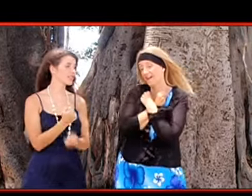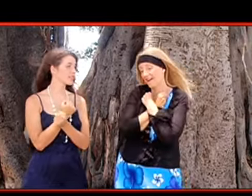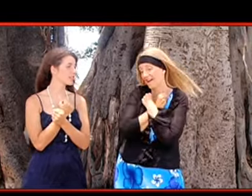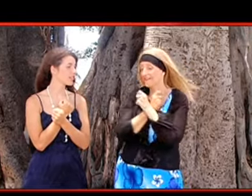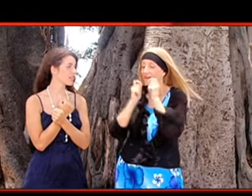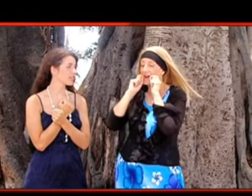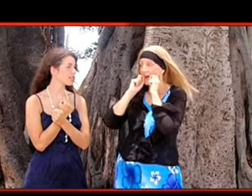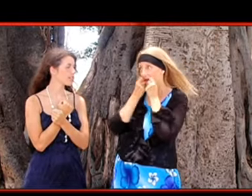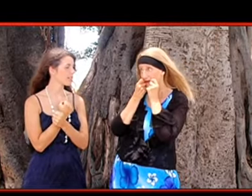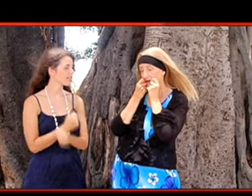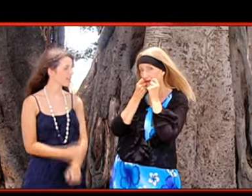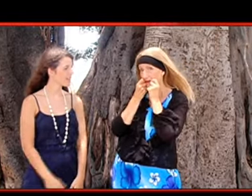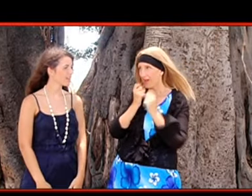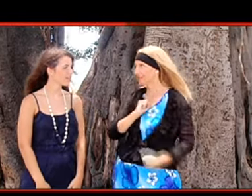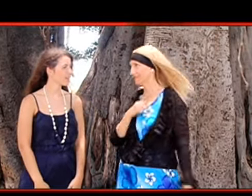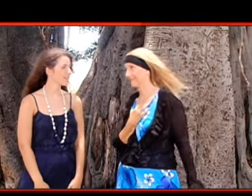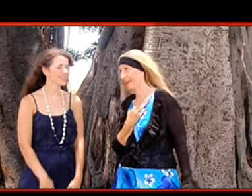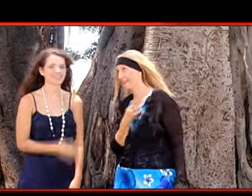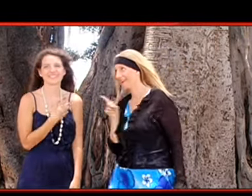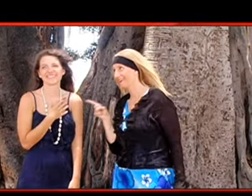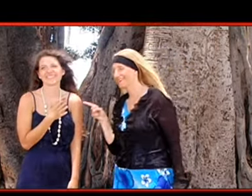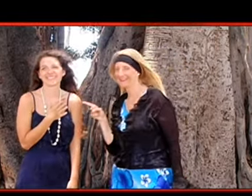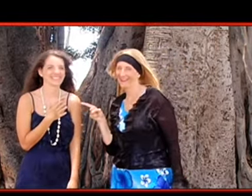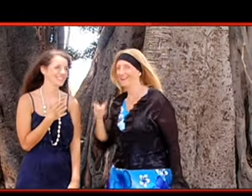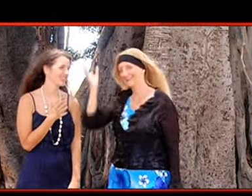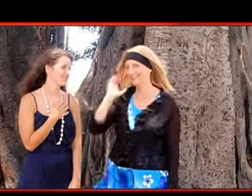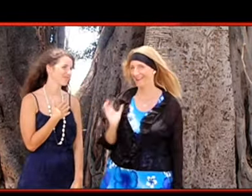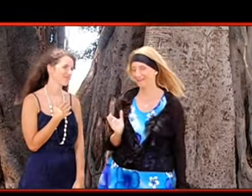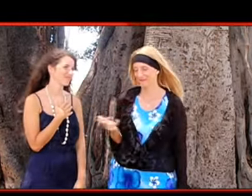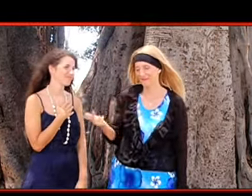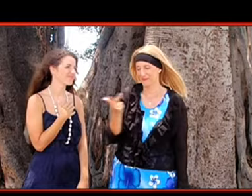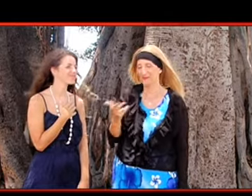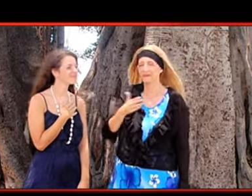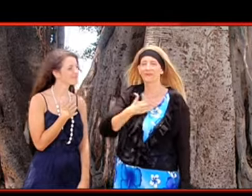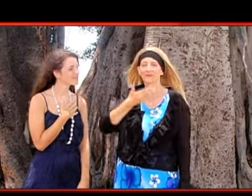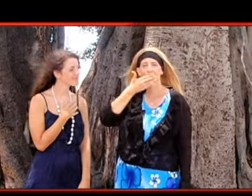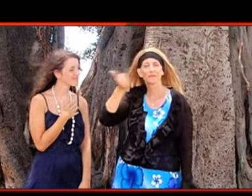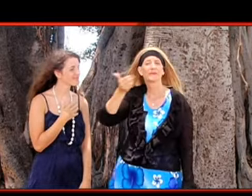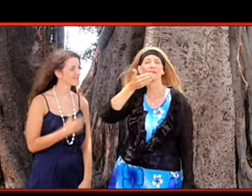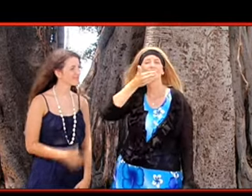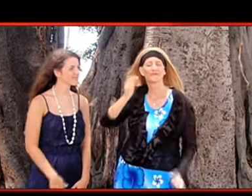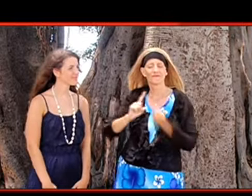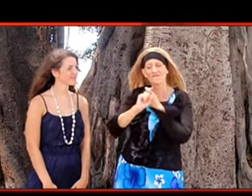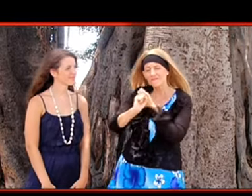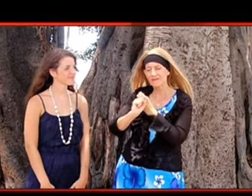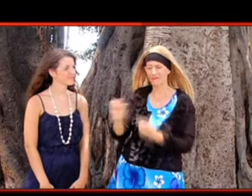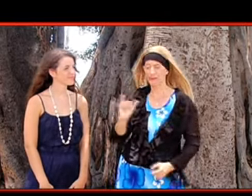I love Andres, Selah, and Cloudy. They're my best friends too.